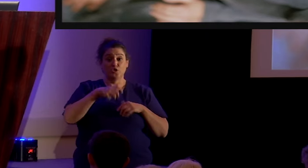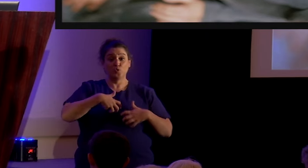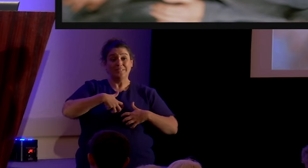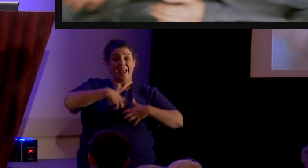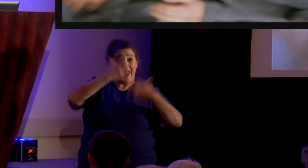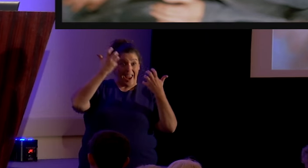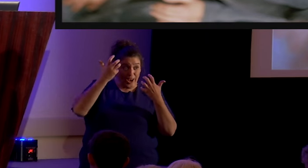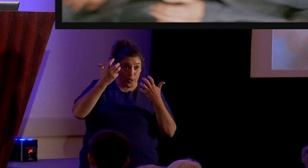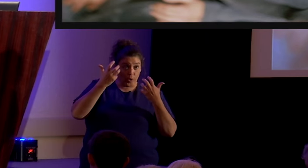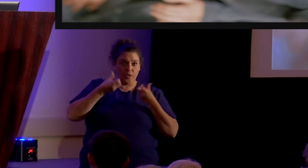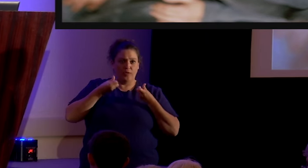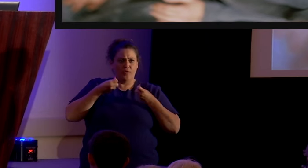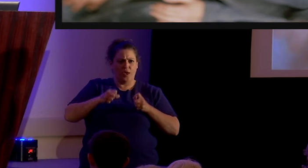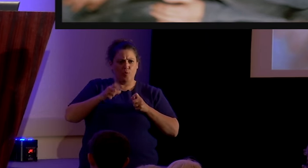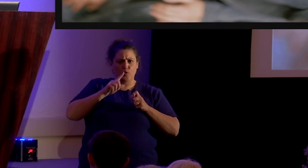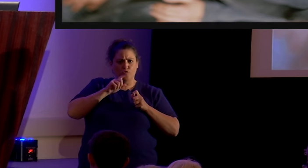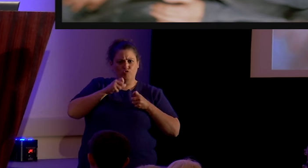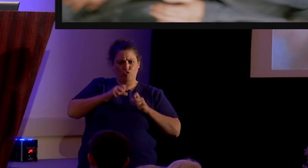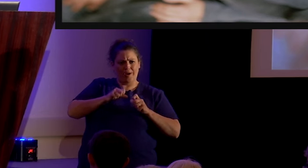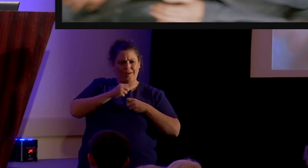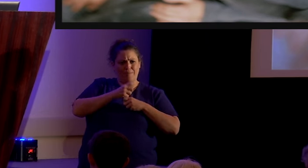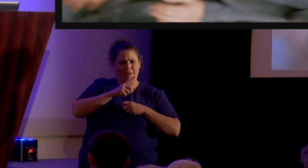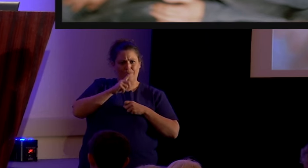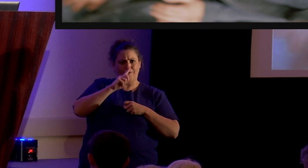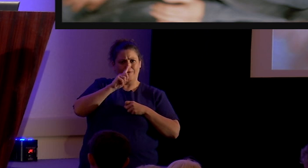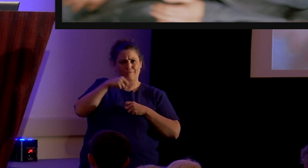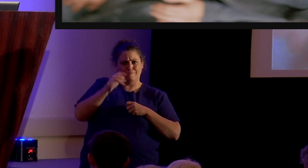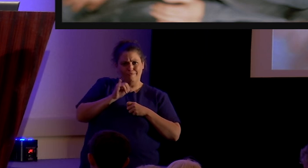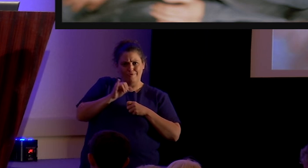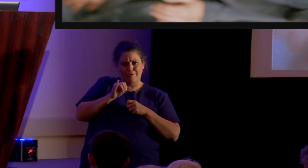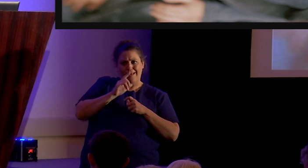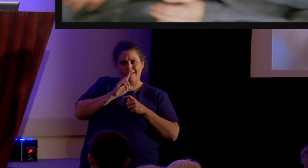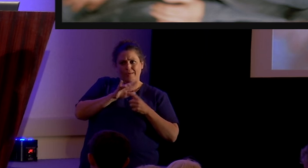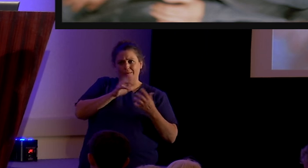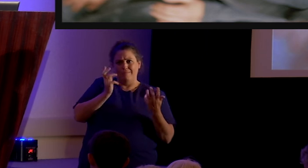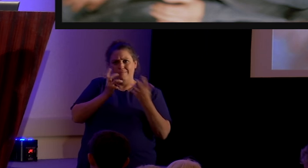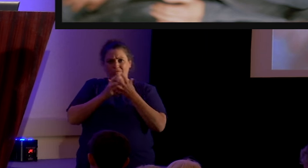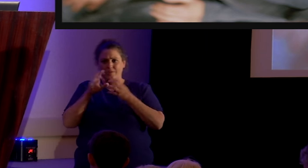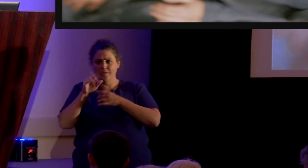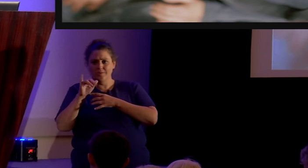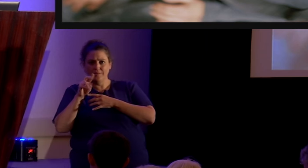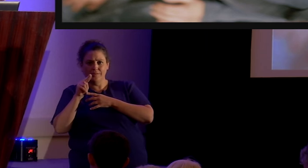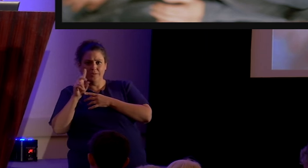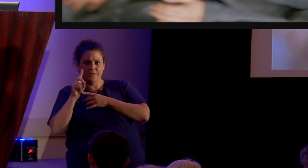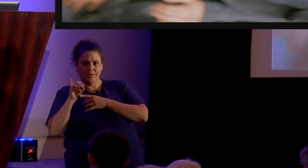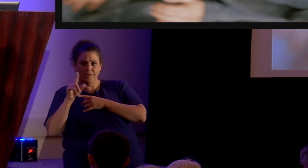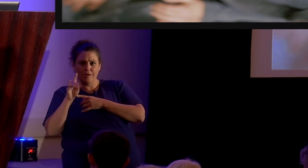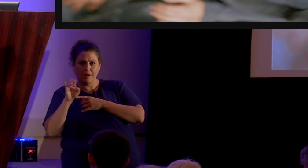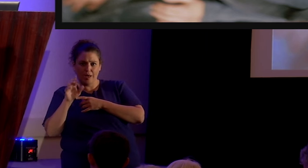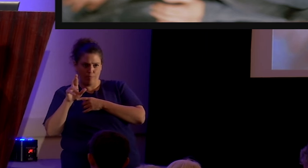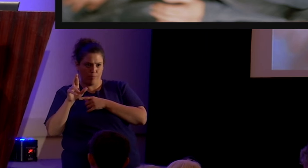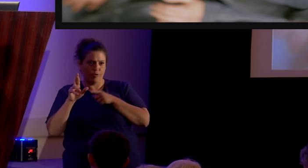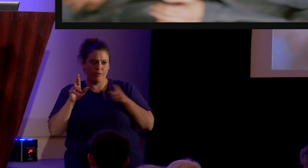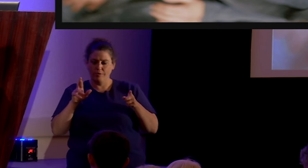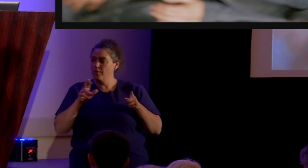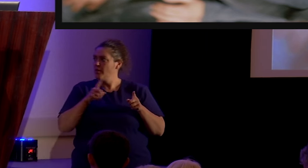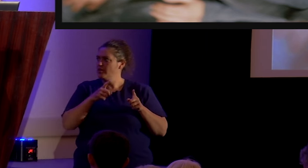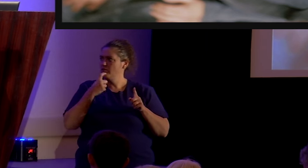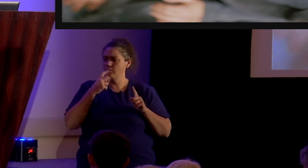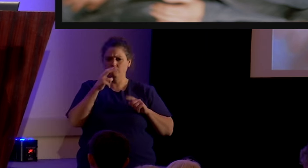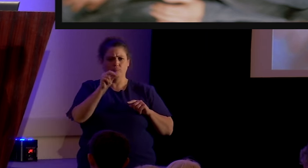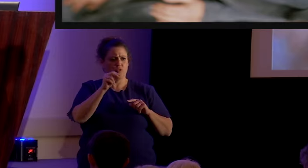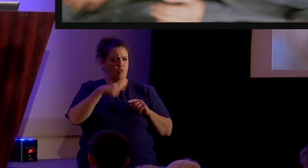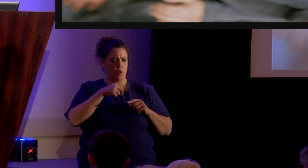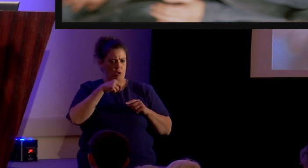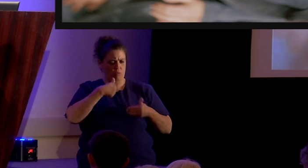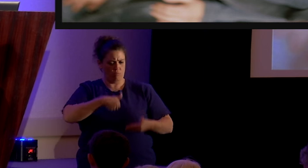the fact that they were trying to put her in this cookie cutter right she was there because we needed a cindy lopper stevie nix and she was she said no i want